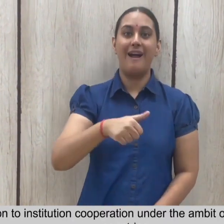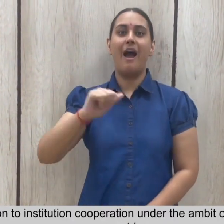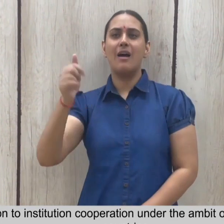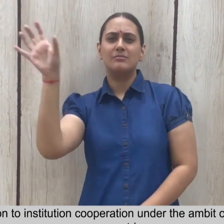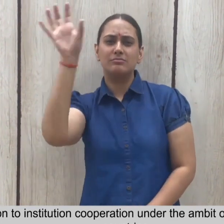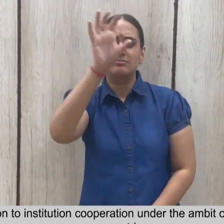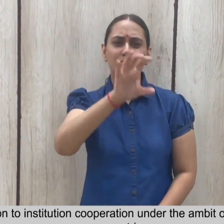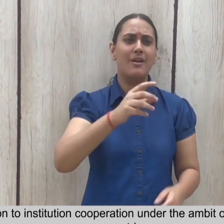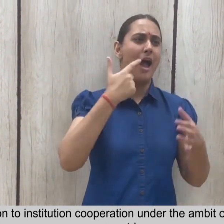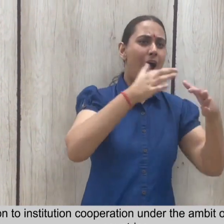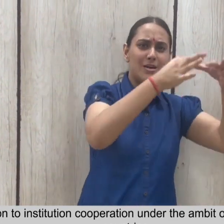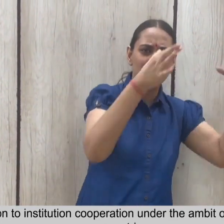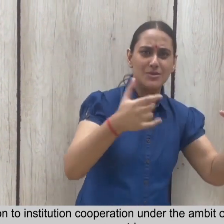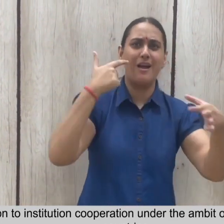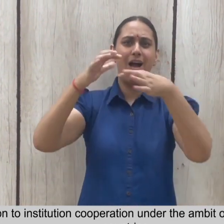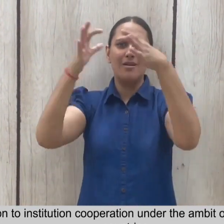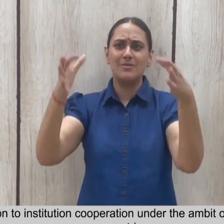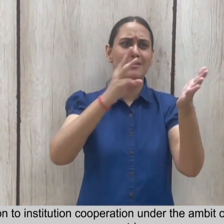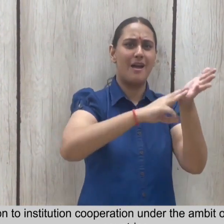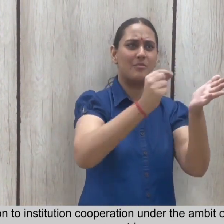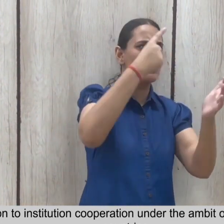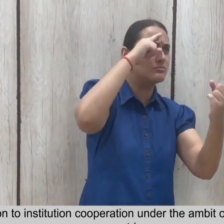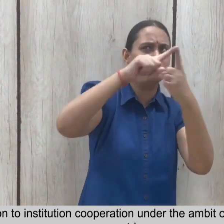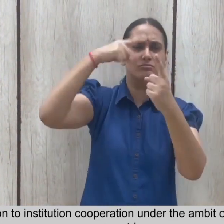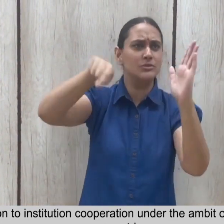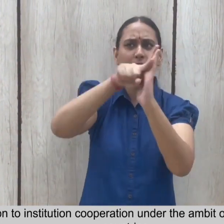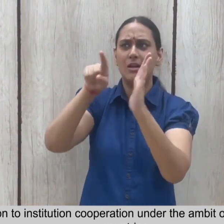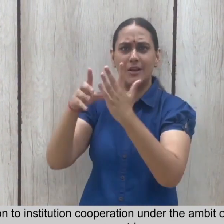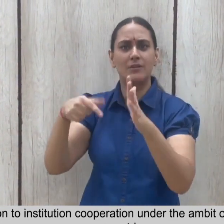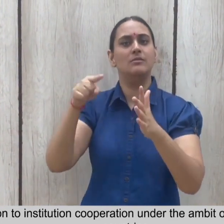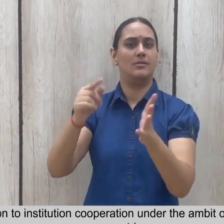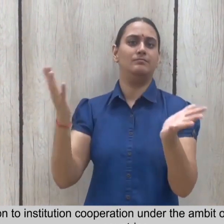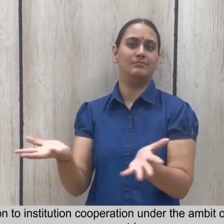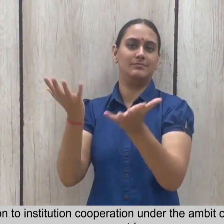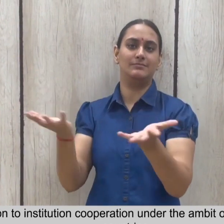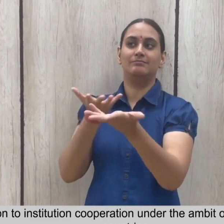Promote institution-to-institution cooperation under the ambit of MOU signed with other countries.